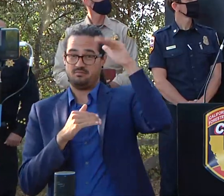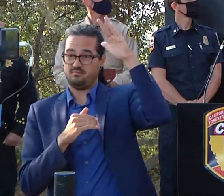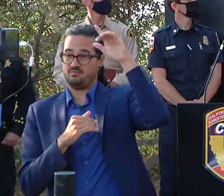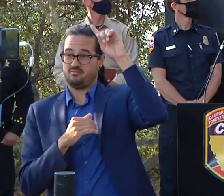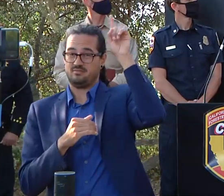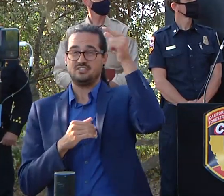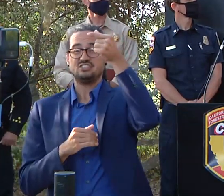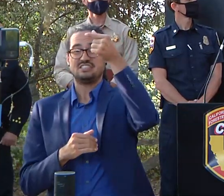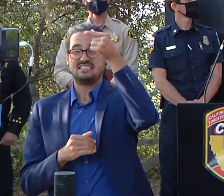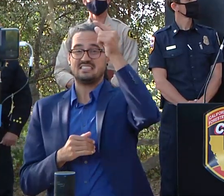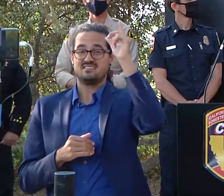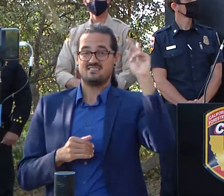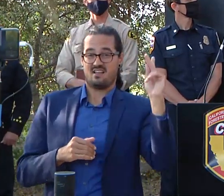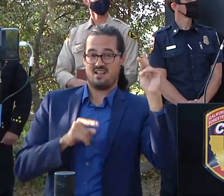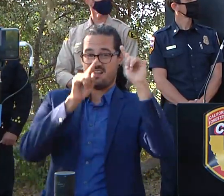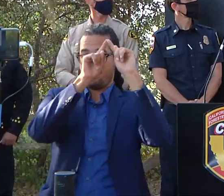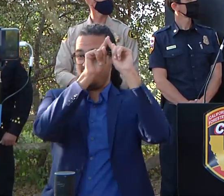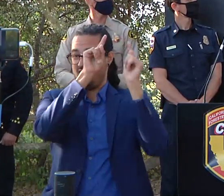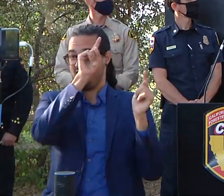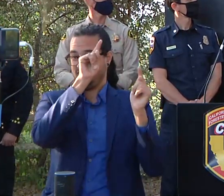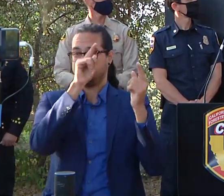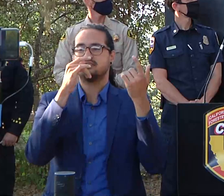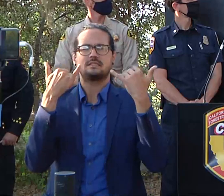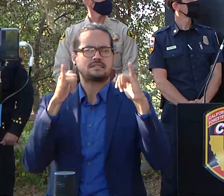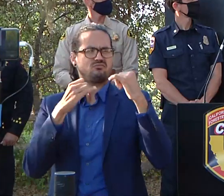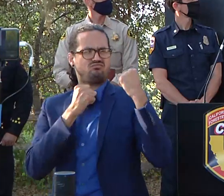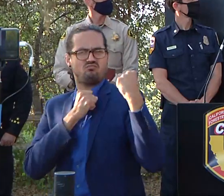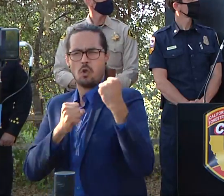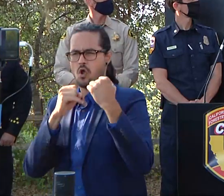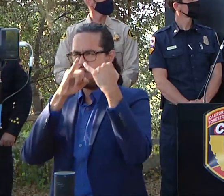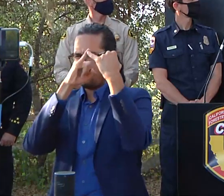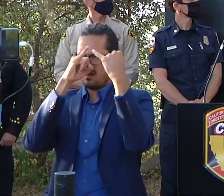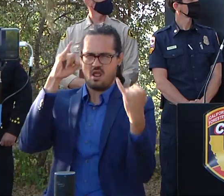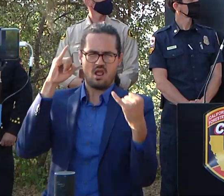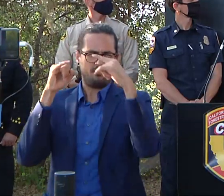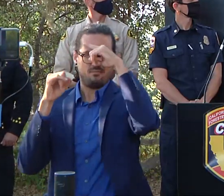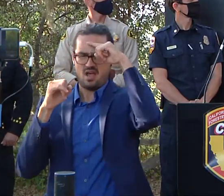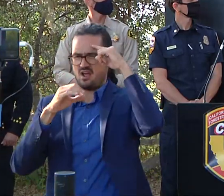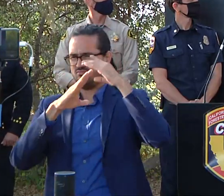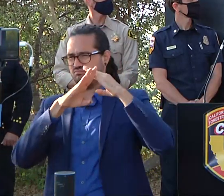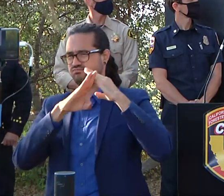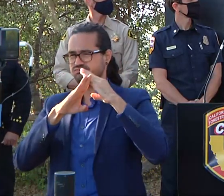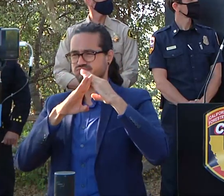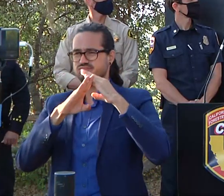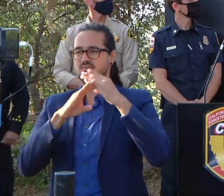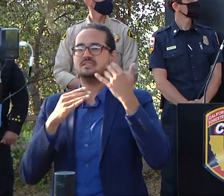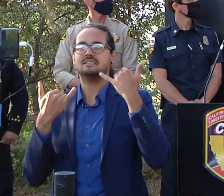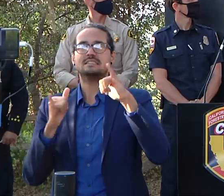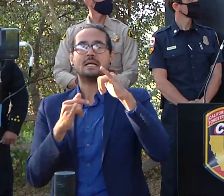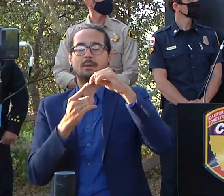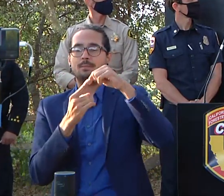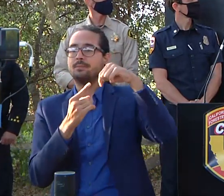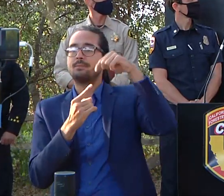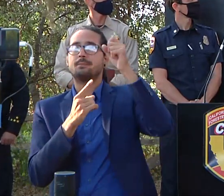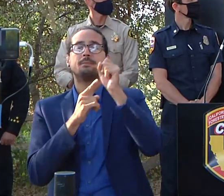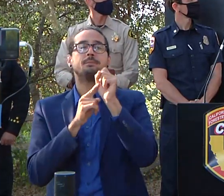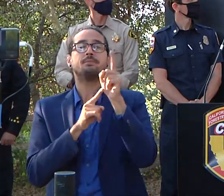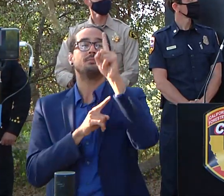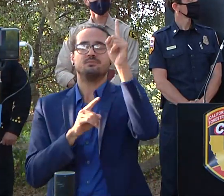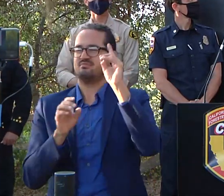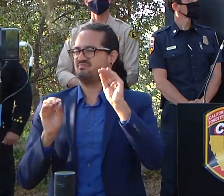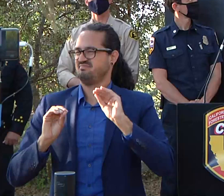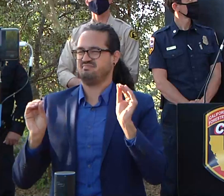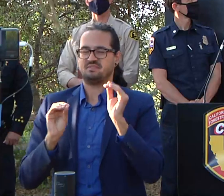area is still looking really good that's holding very well very few smokes in that at all and we do have an active patrol effort in that area